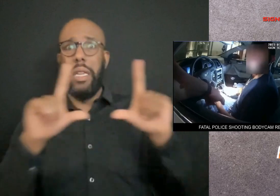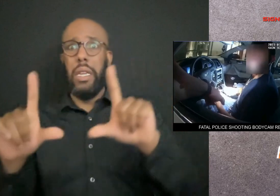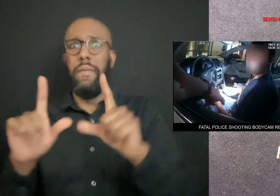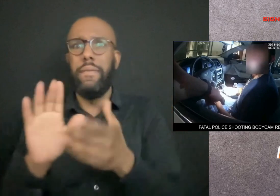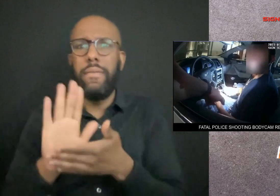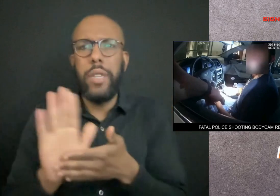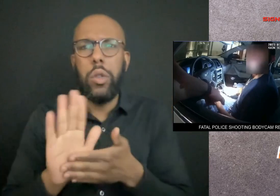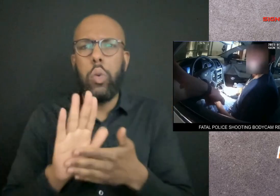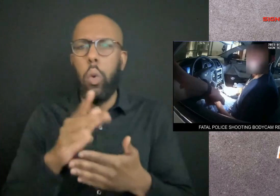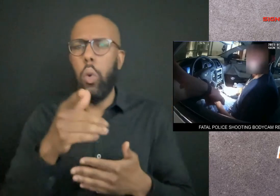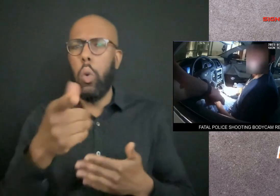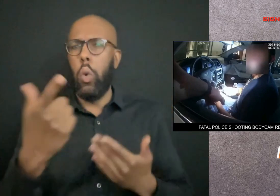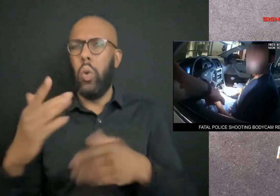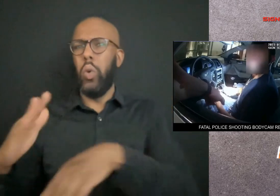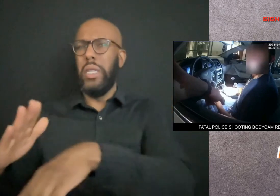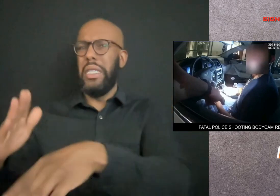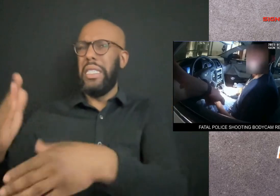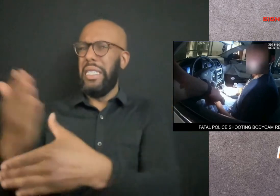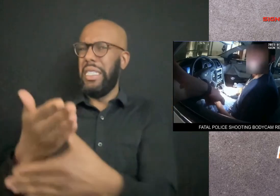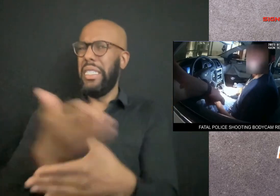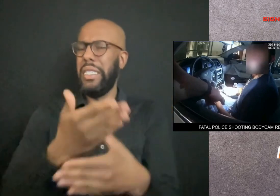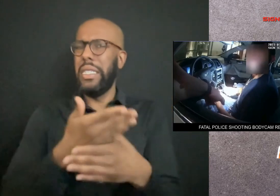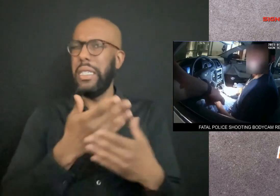some viewers. Hello